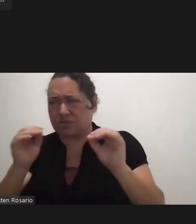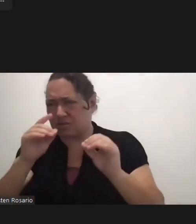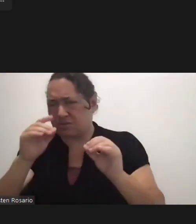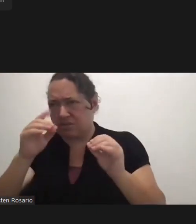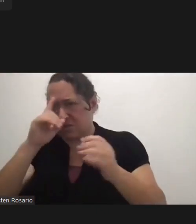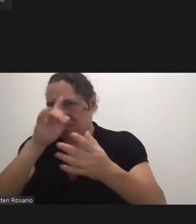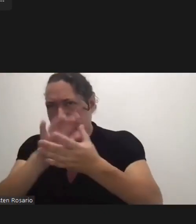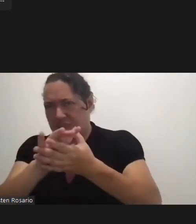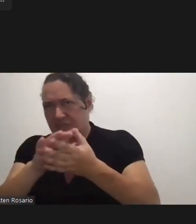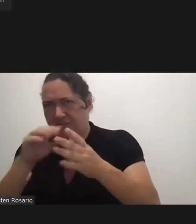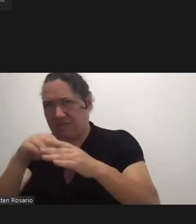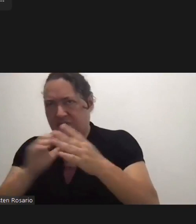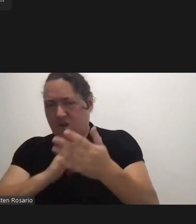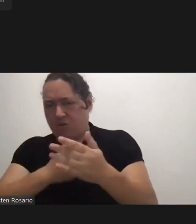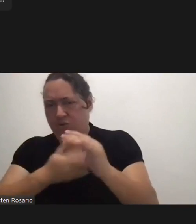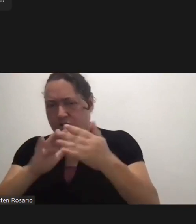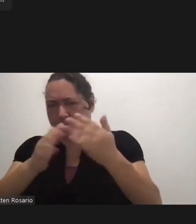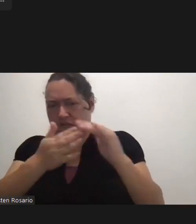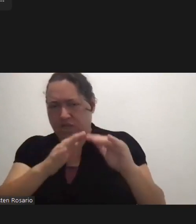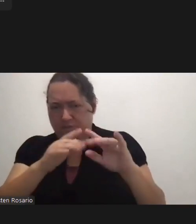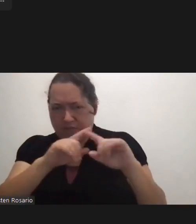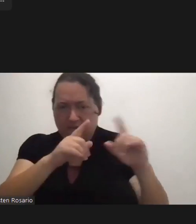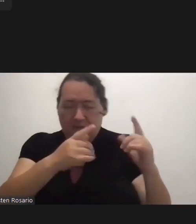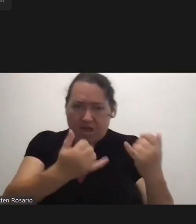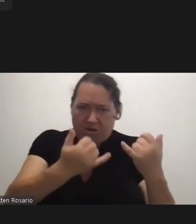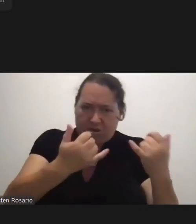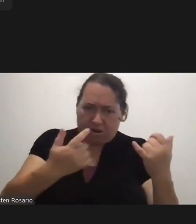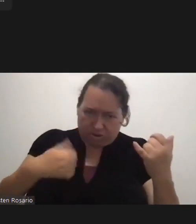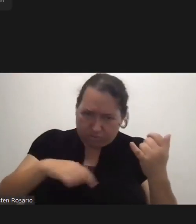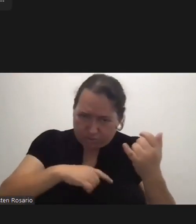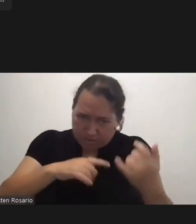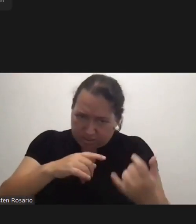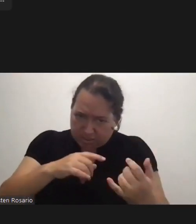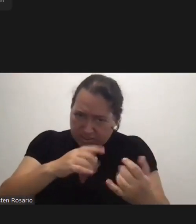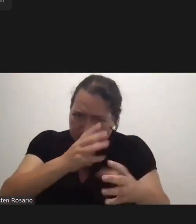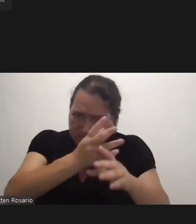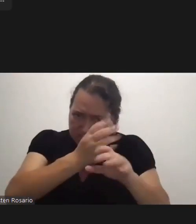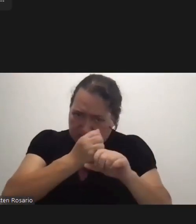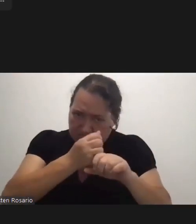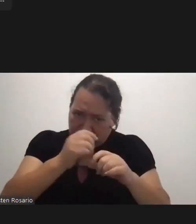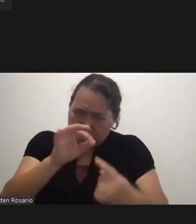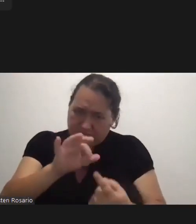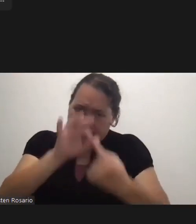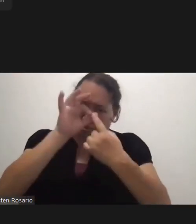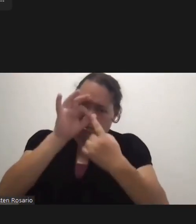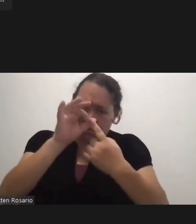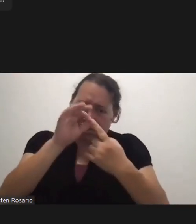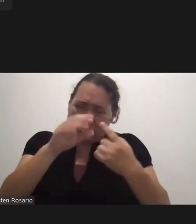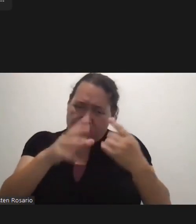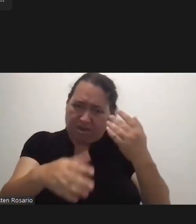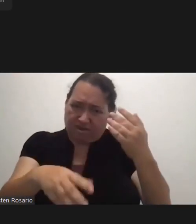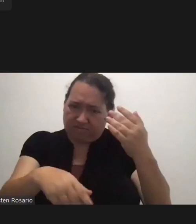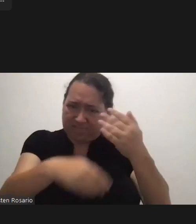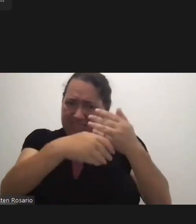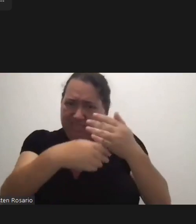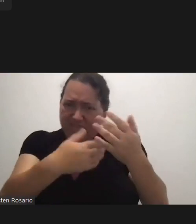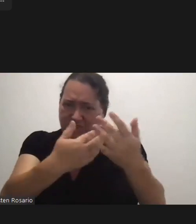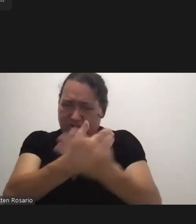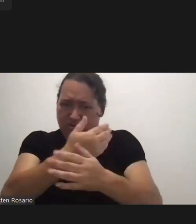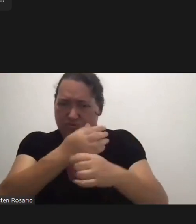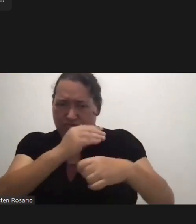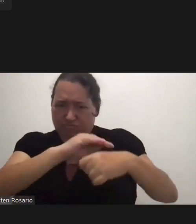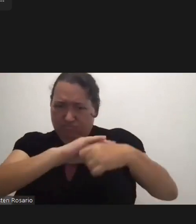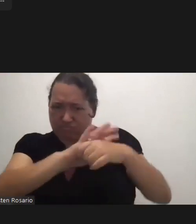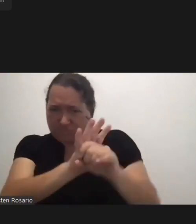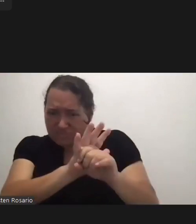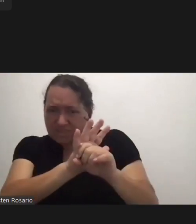are we taking any kind of special considerations, especially given that if we get a new strain into the community, it's possible that that could result in a